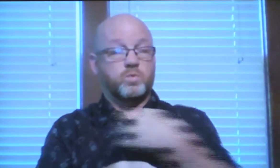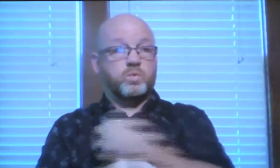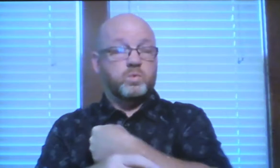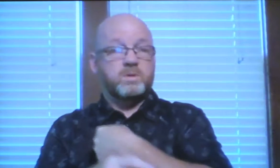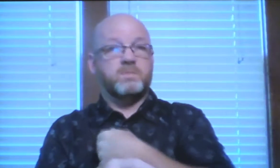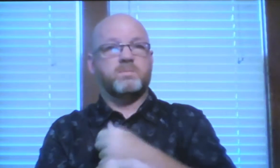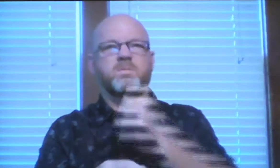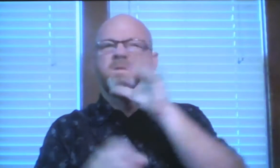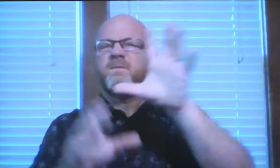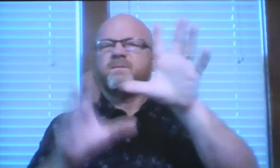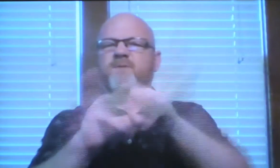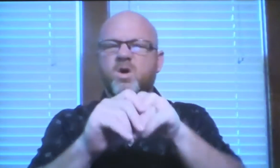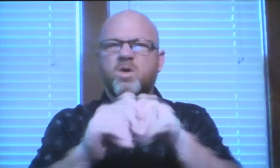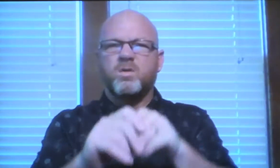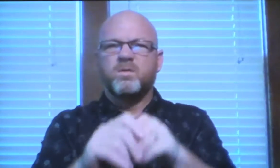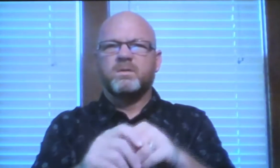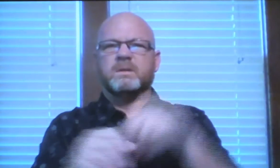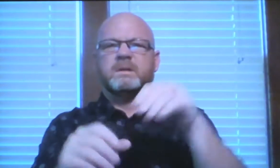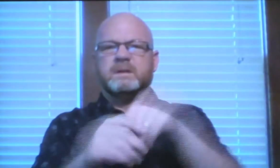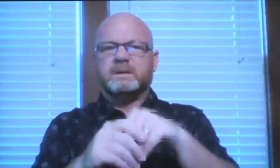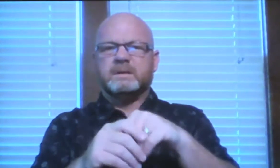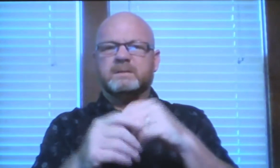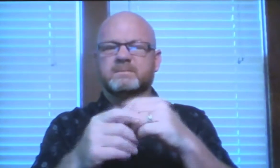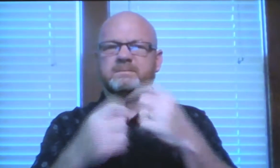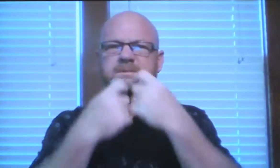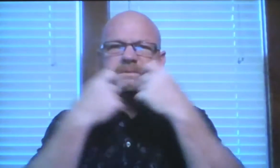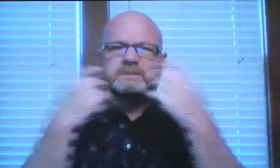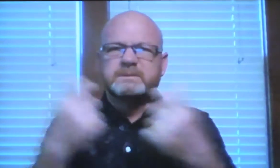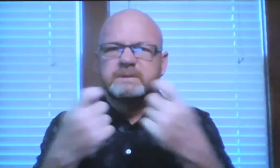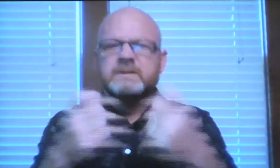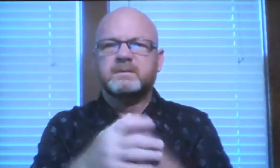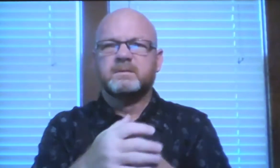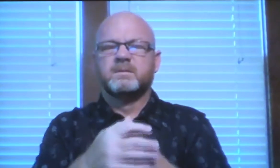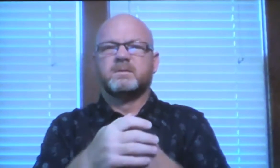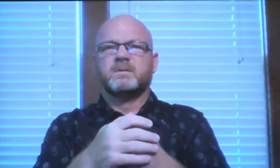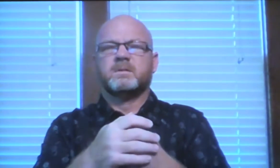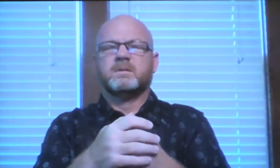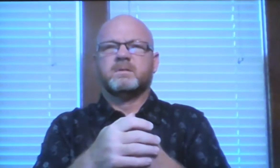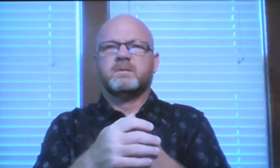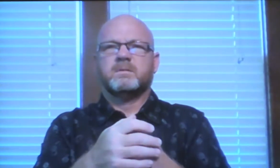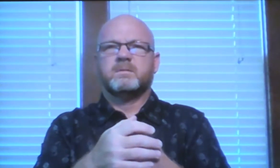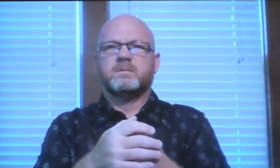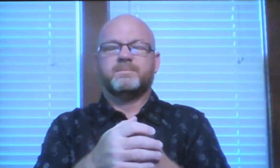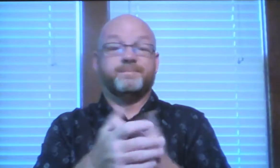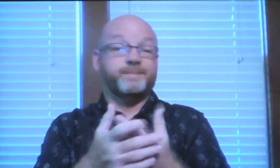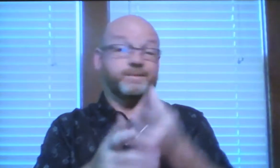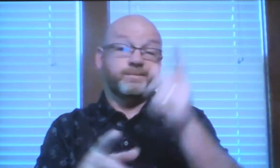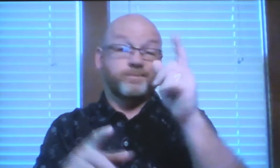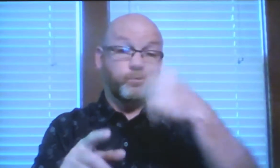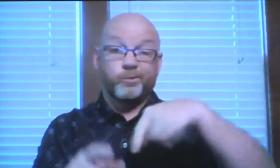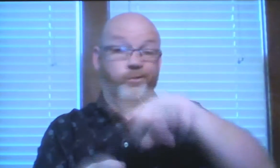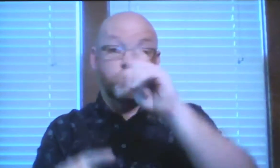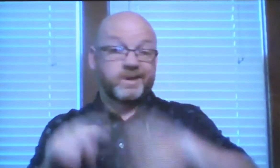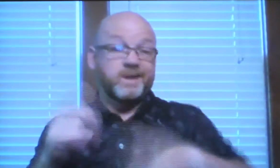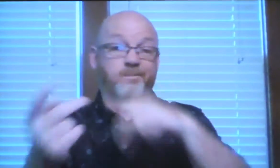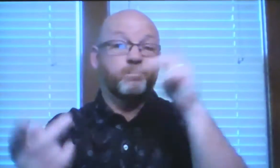make sure that we are involved not